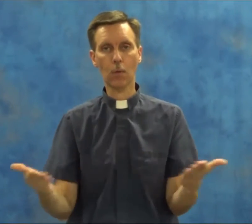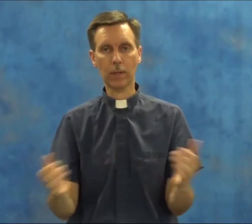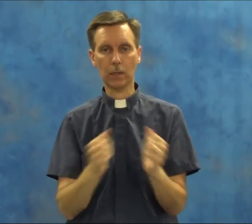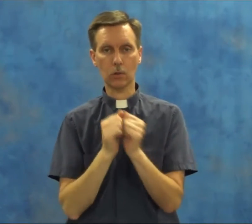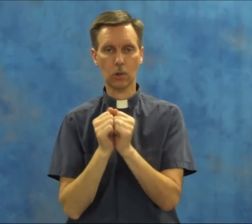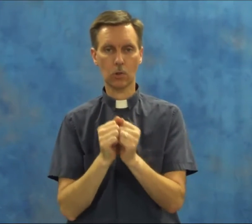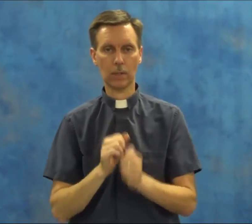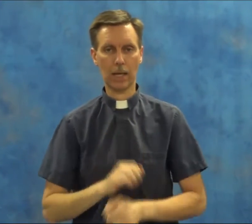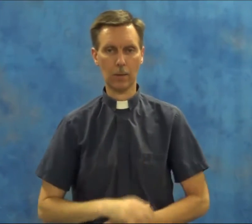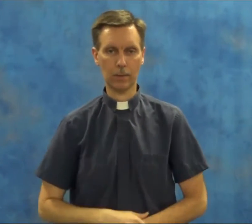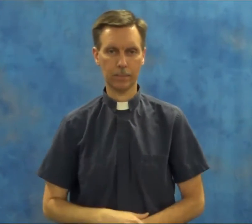things together.